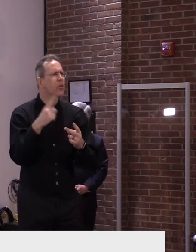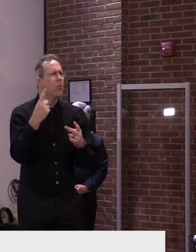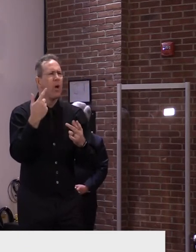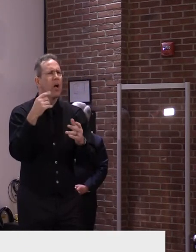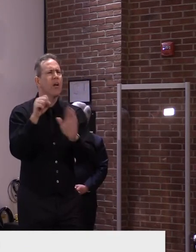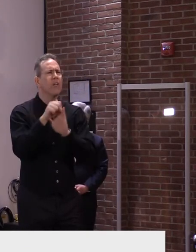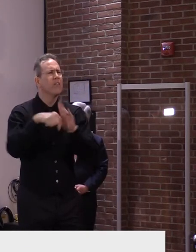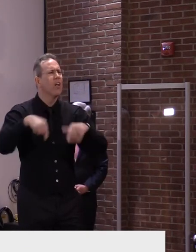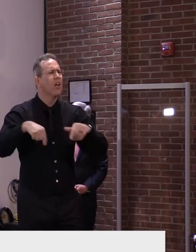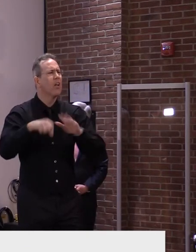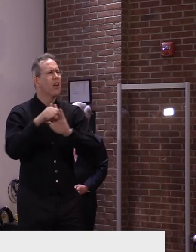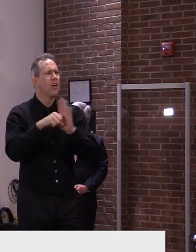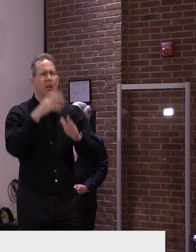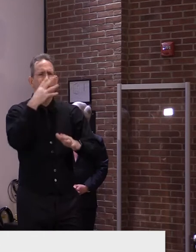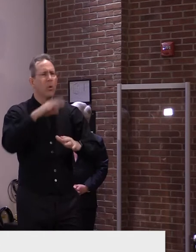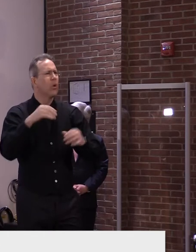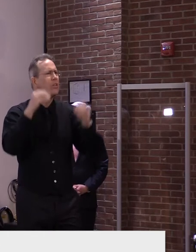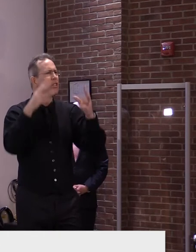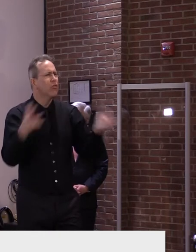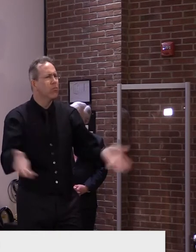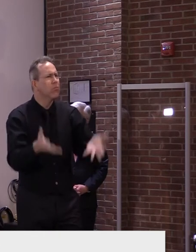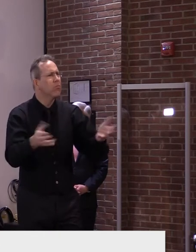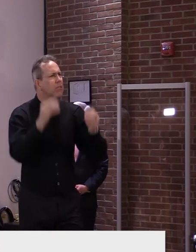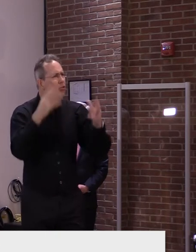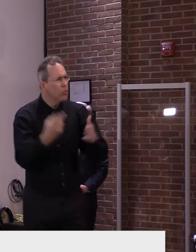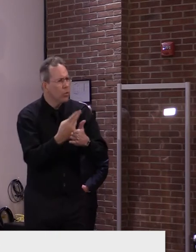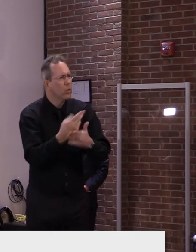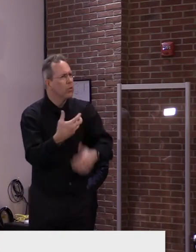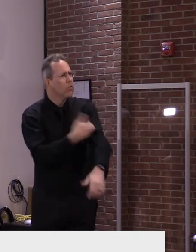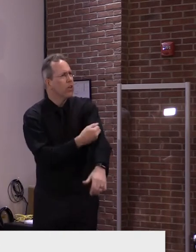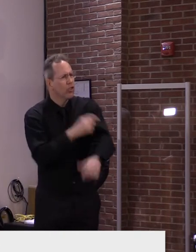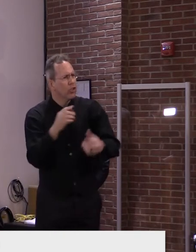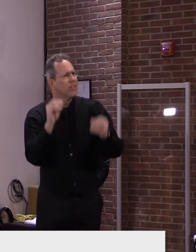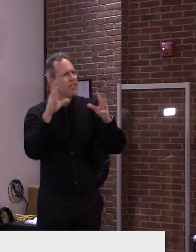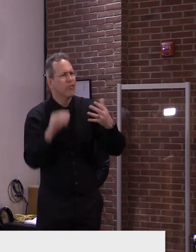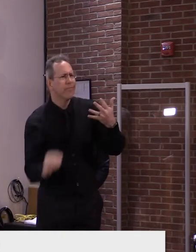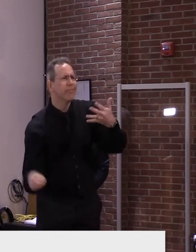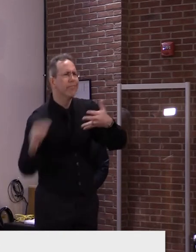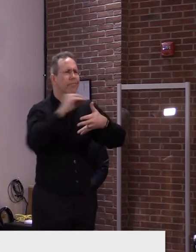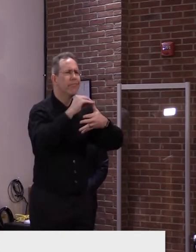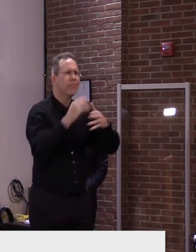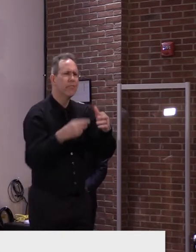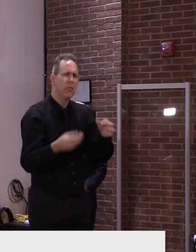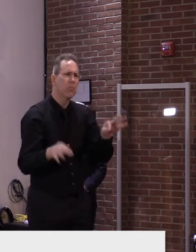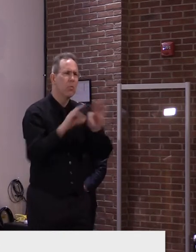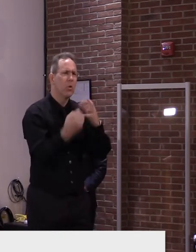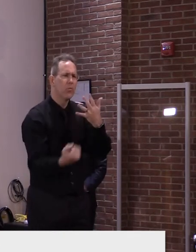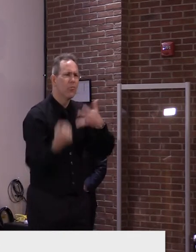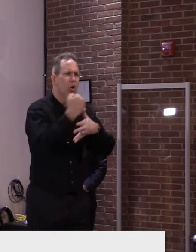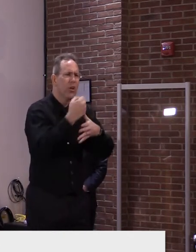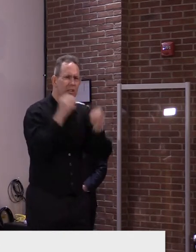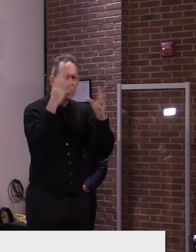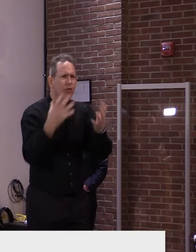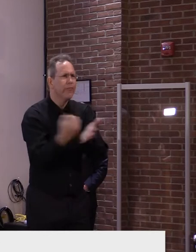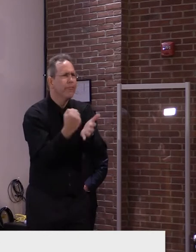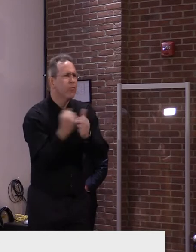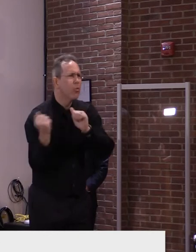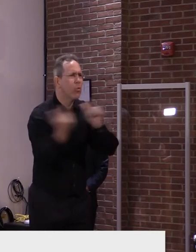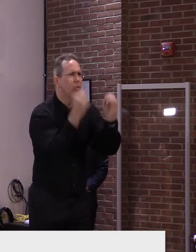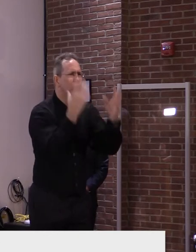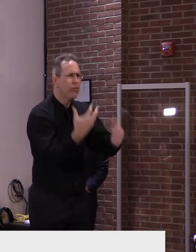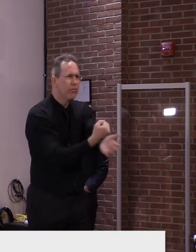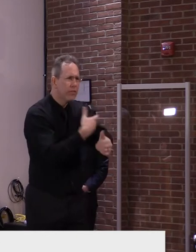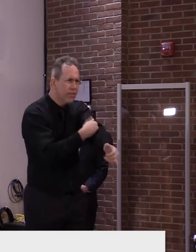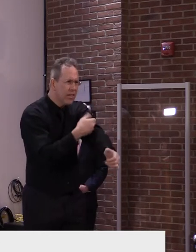make teachers priorities and getting schools fully reopened. I think you, somebody mentioned, I think Mike Smith may have, I didn't hear